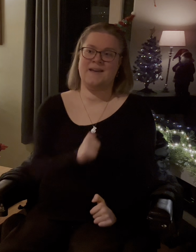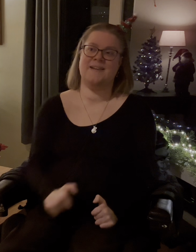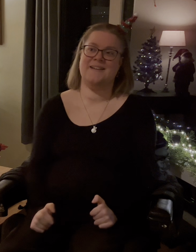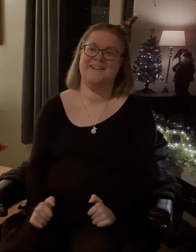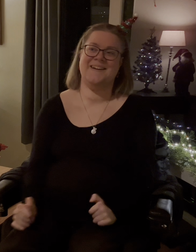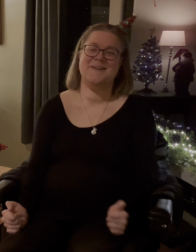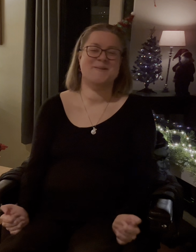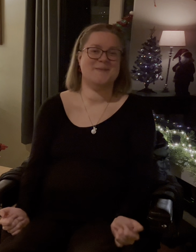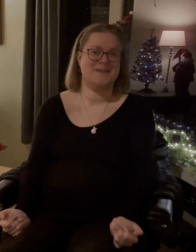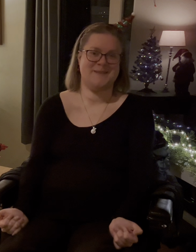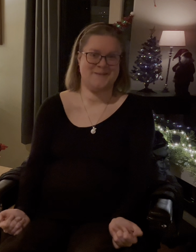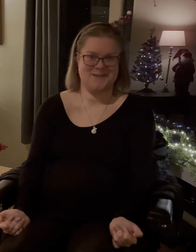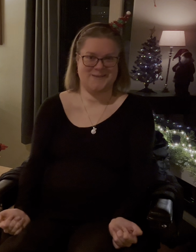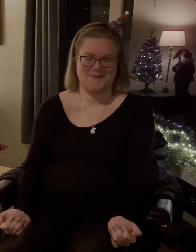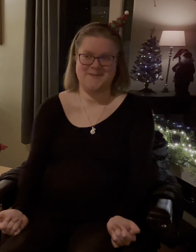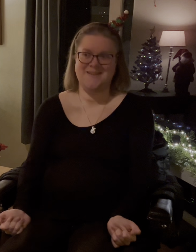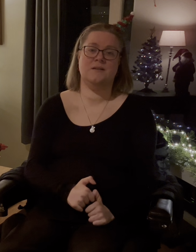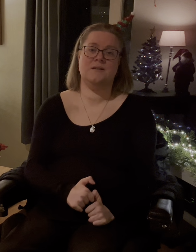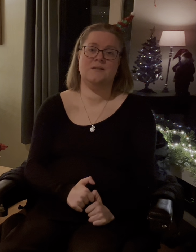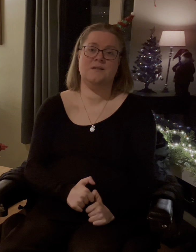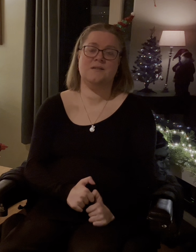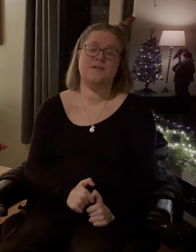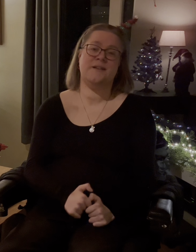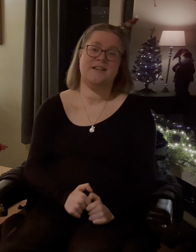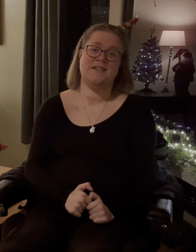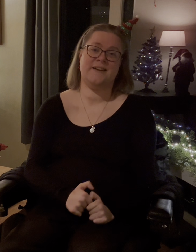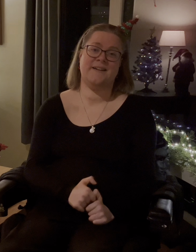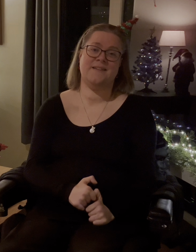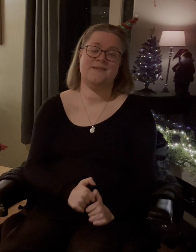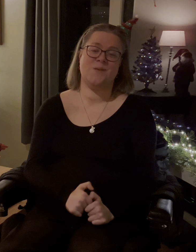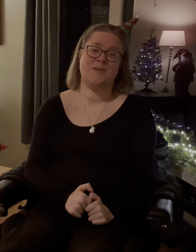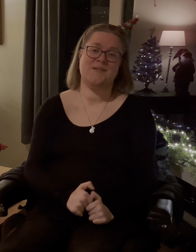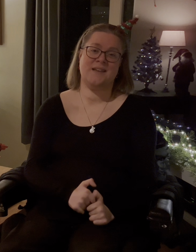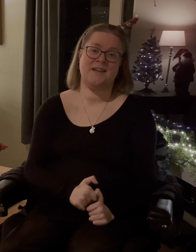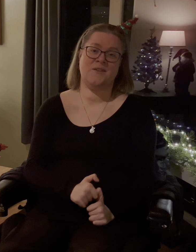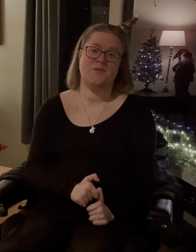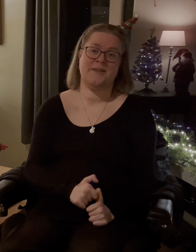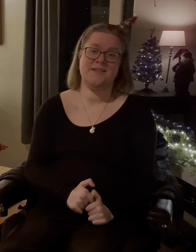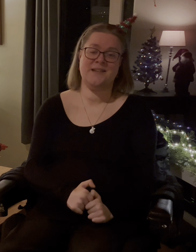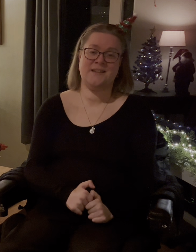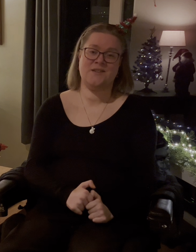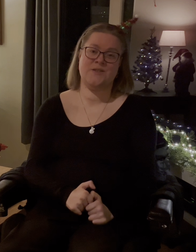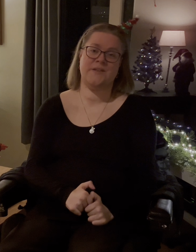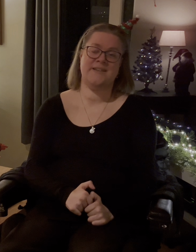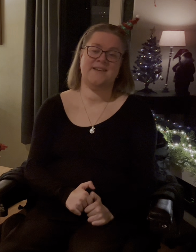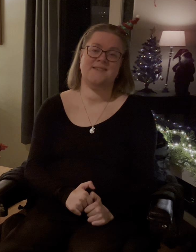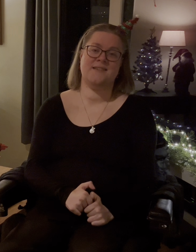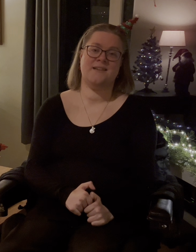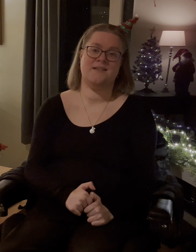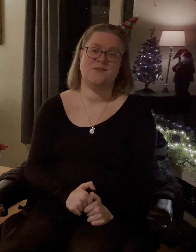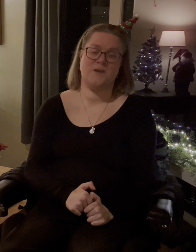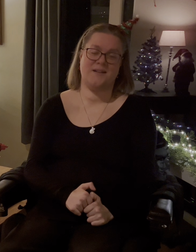a go at doing so so I thought I'd share the song by singing it in a region and then show the text in English as well